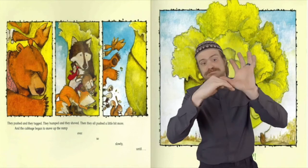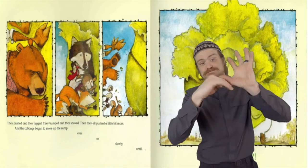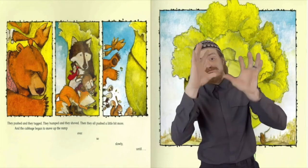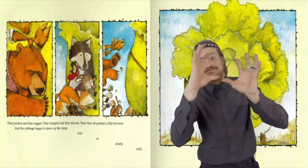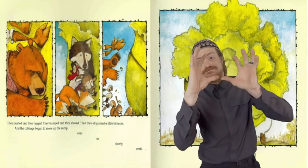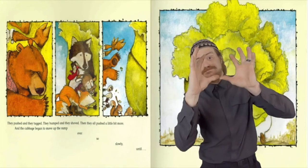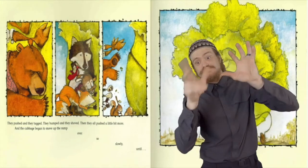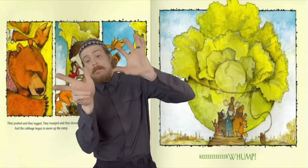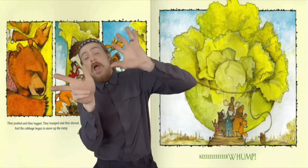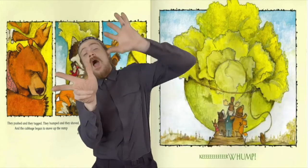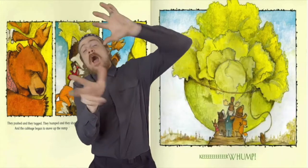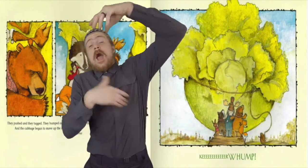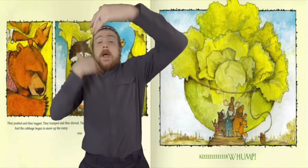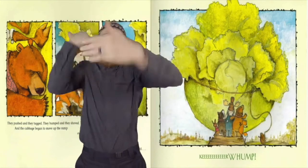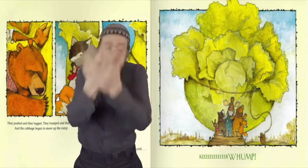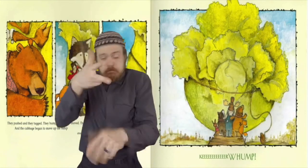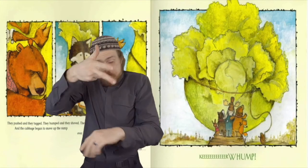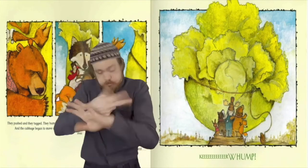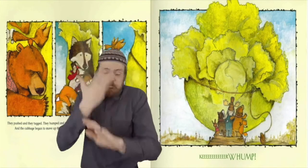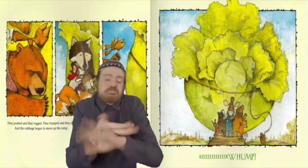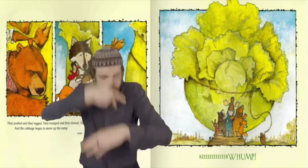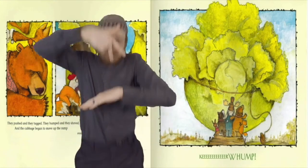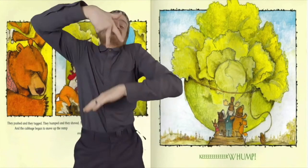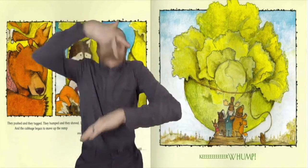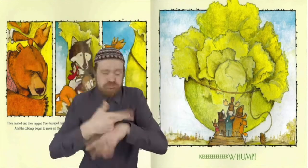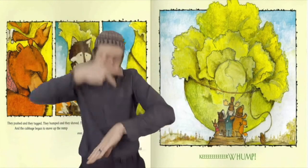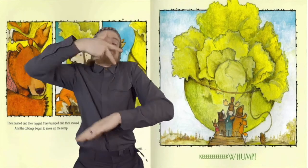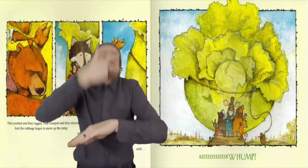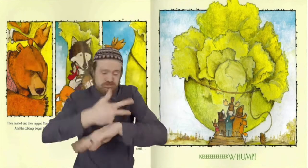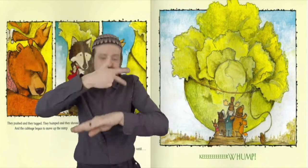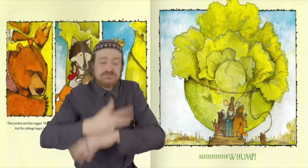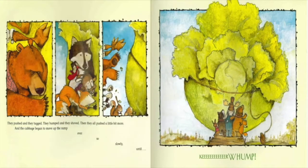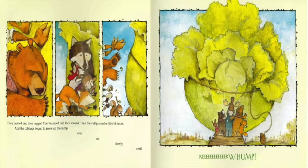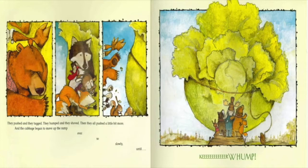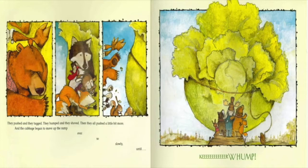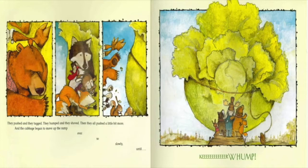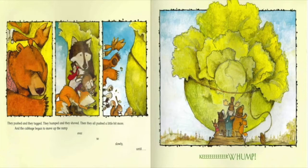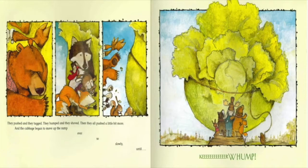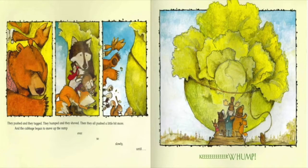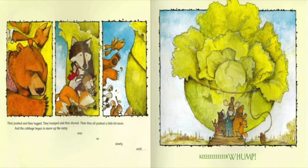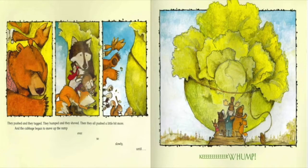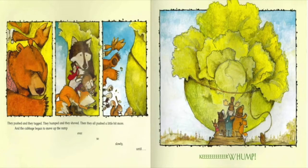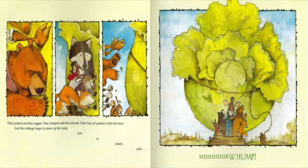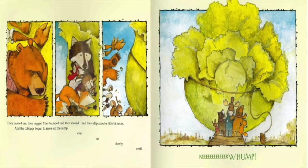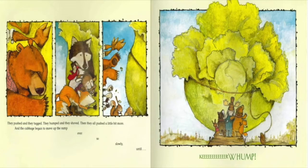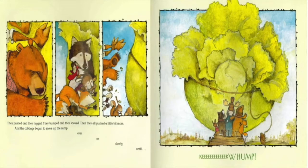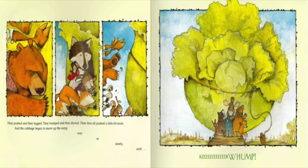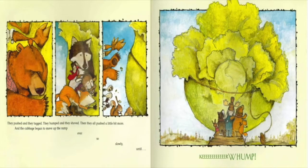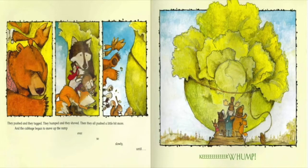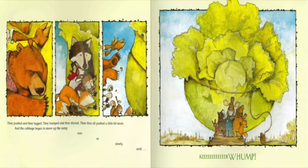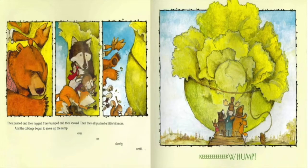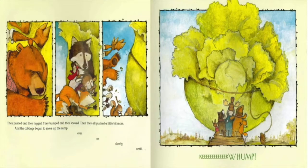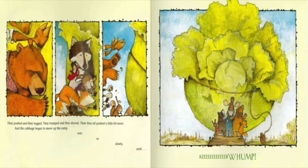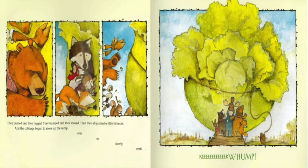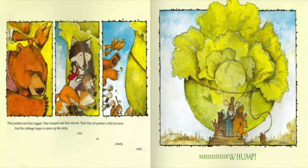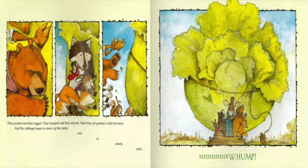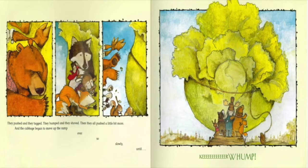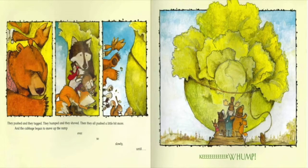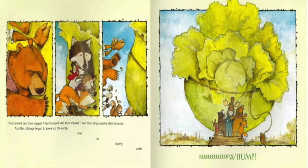they all pushed a little bit more. And the cabbage began to move up the ramp. Ever so